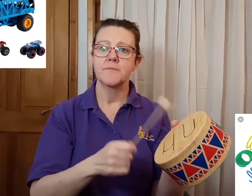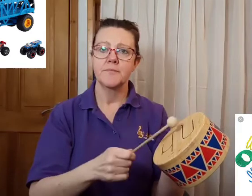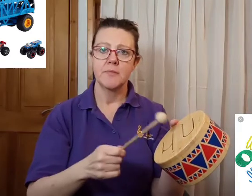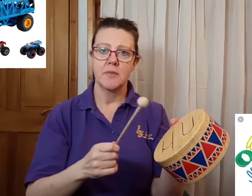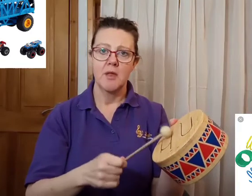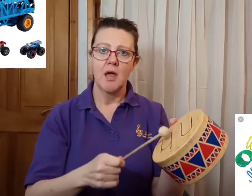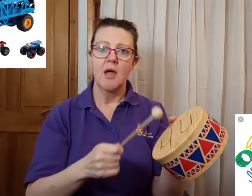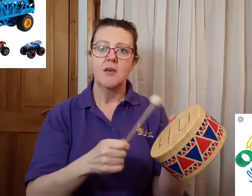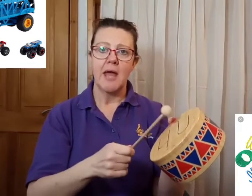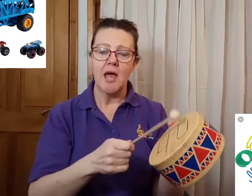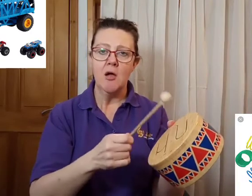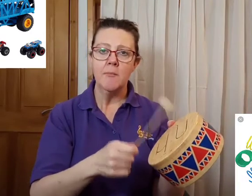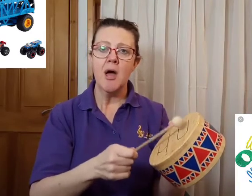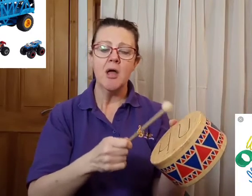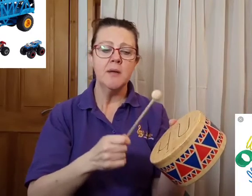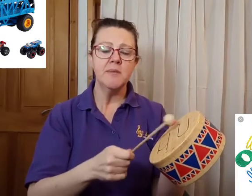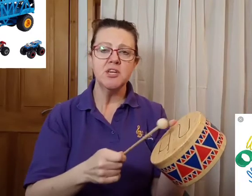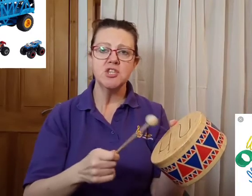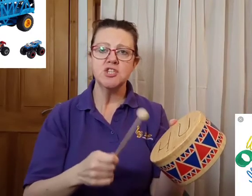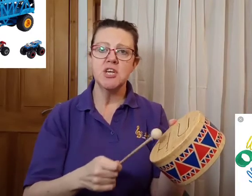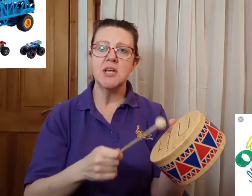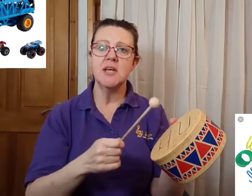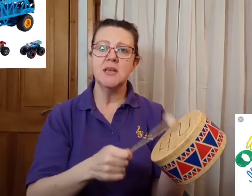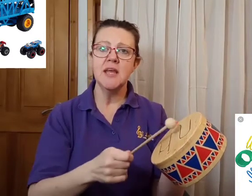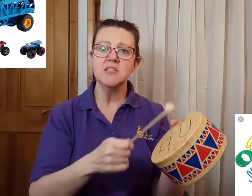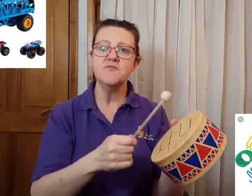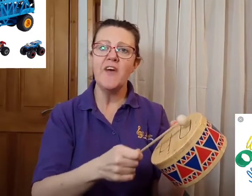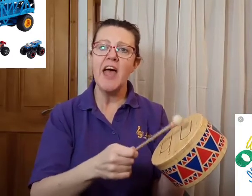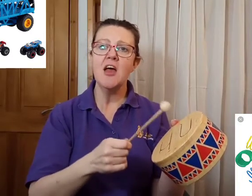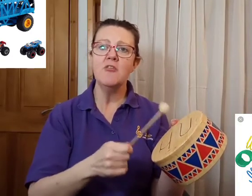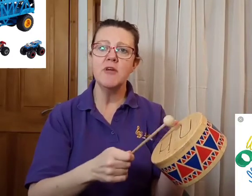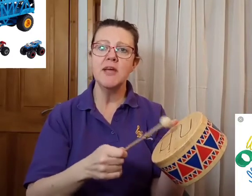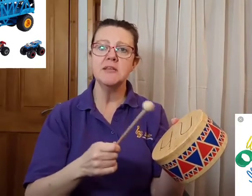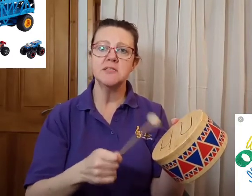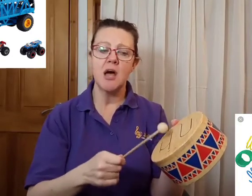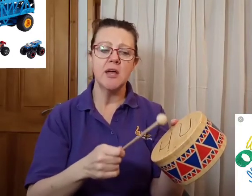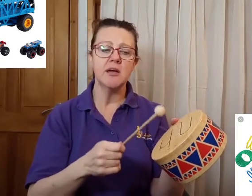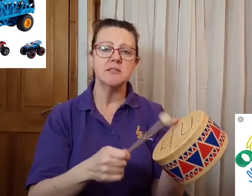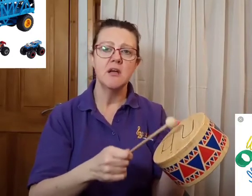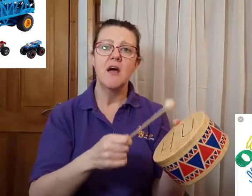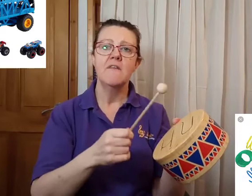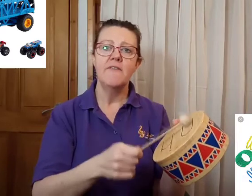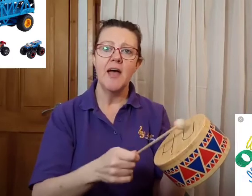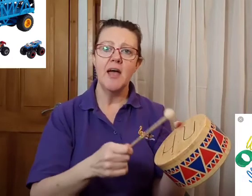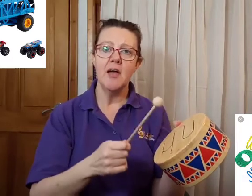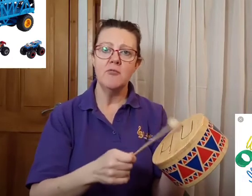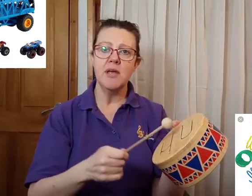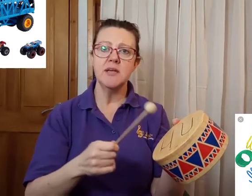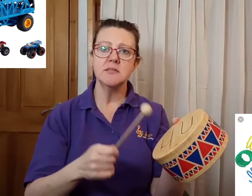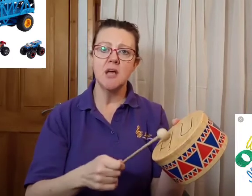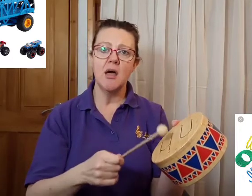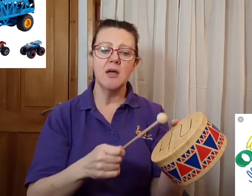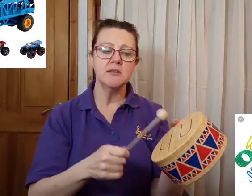Now my machine is very tired, very tired,